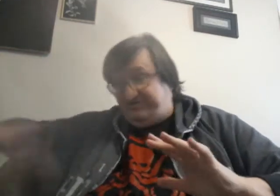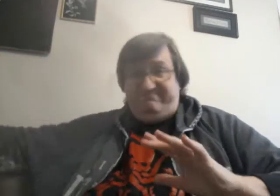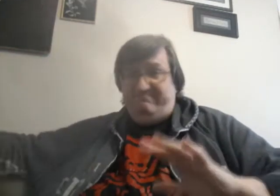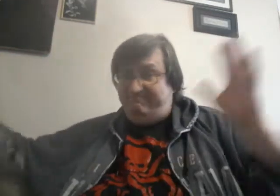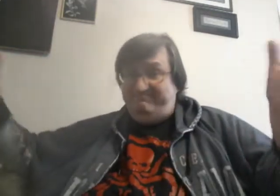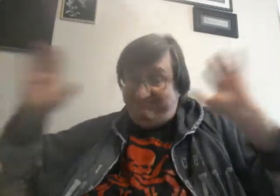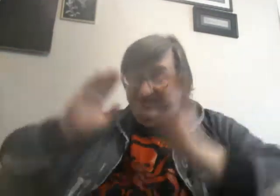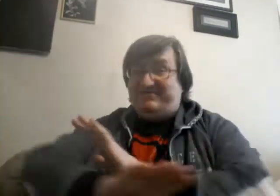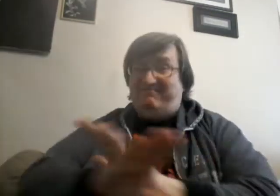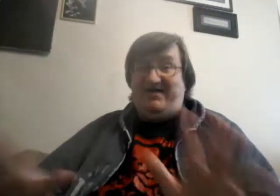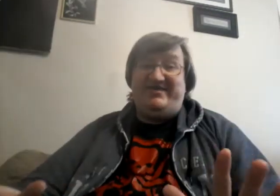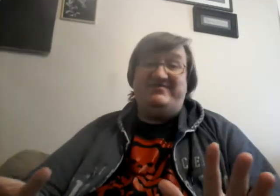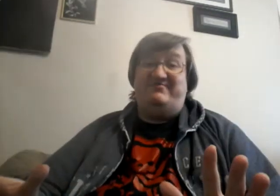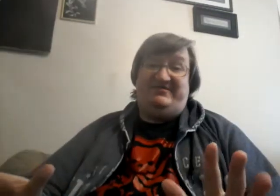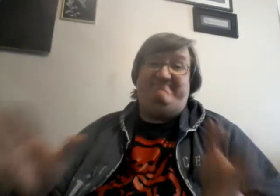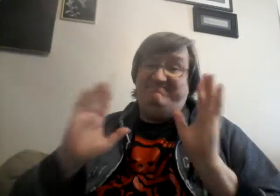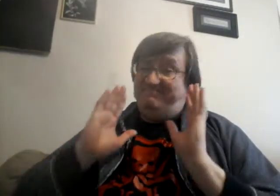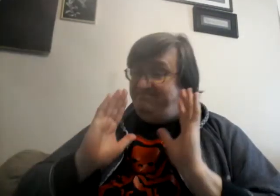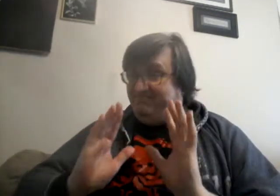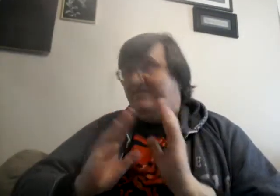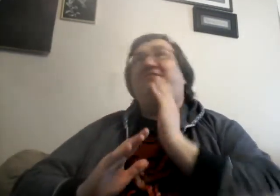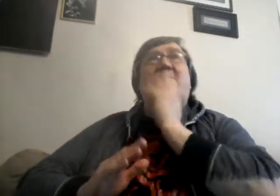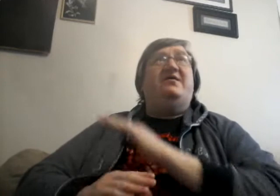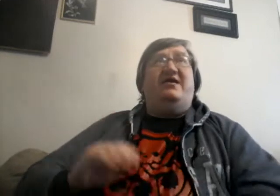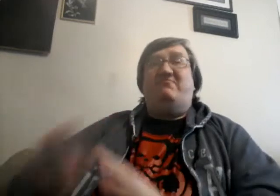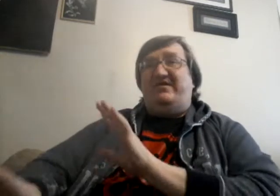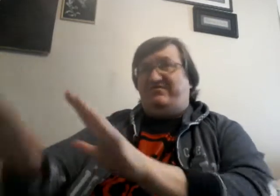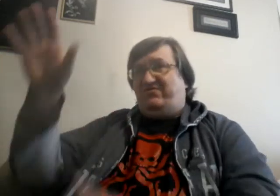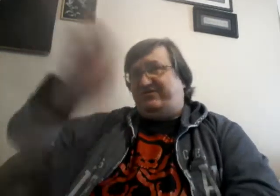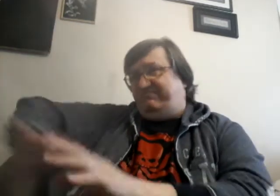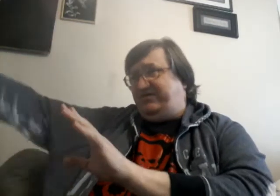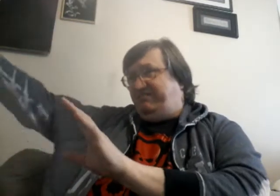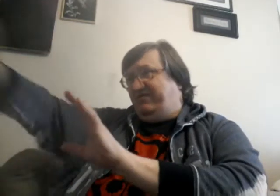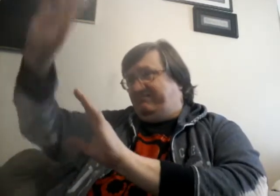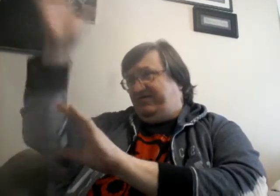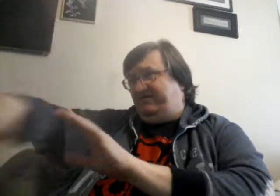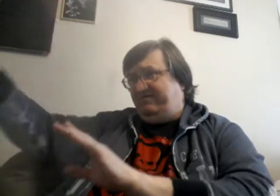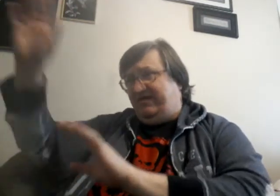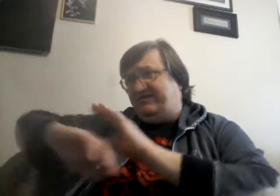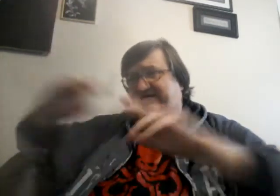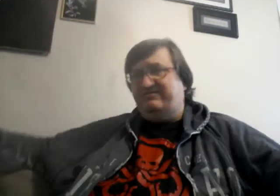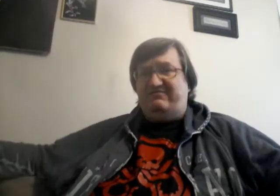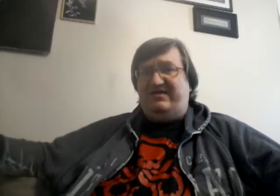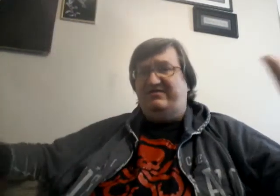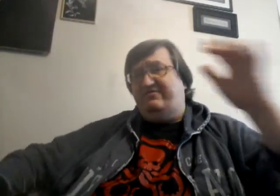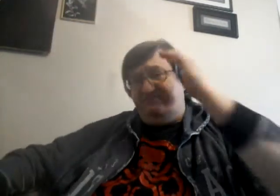it's just... That's my theory. And Wanda, of course, can manipulate anything in her